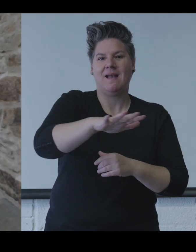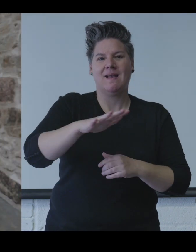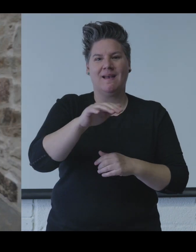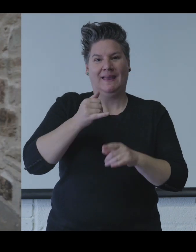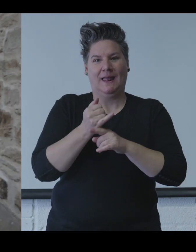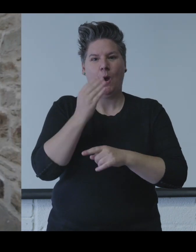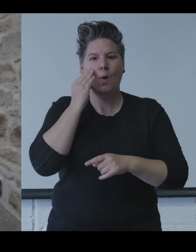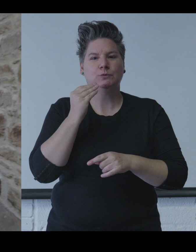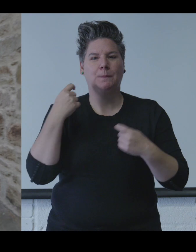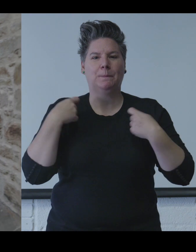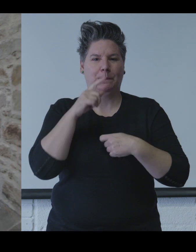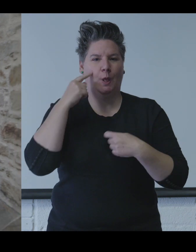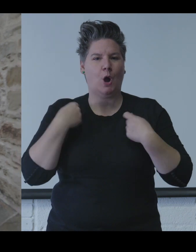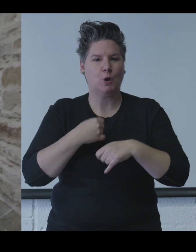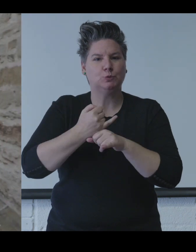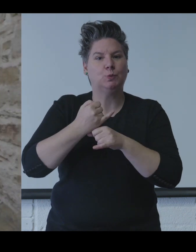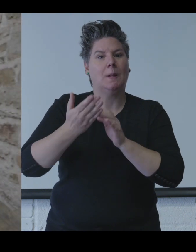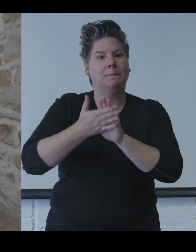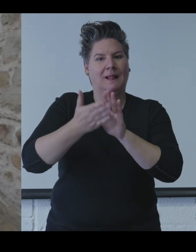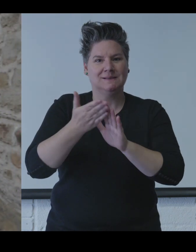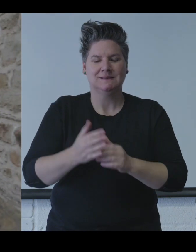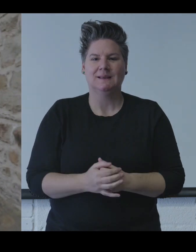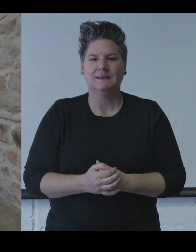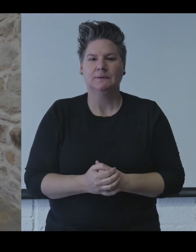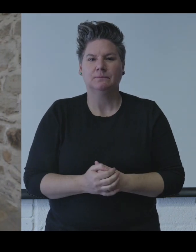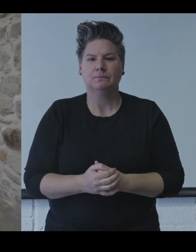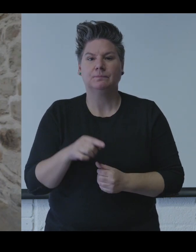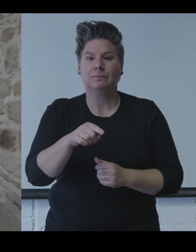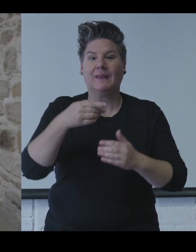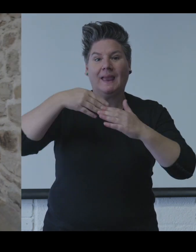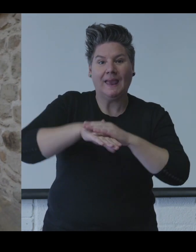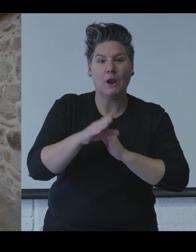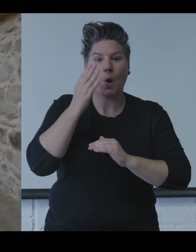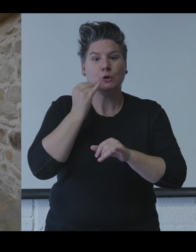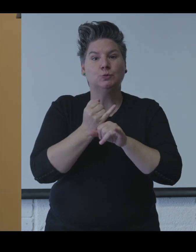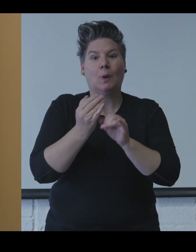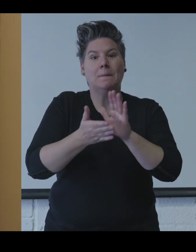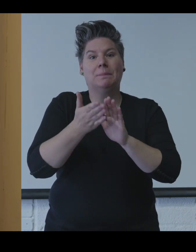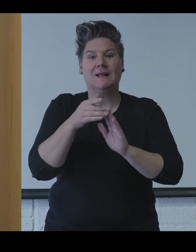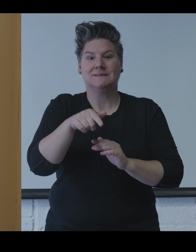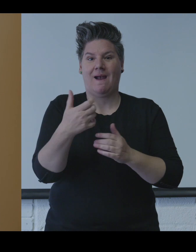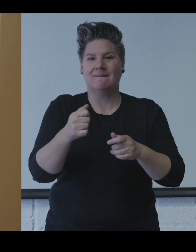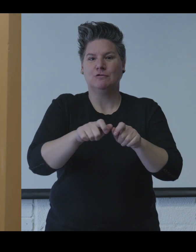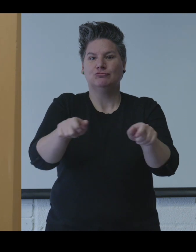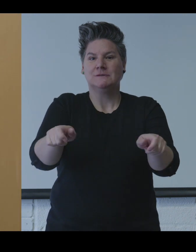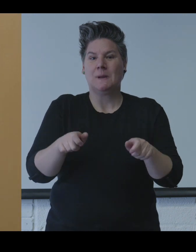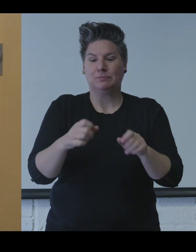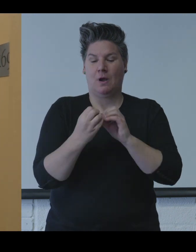mobility aids. The side and rear entrances are fully accessible with ramps and access buttons that open automatically.